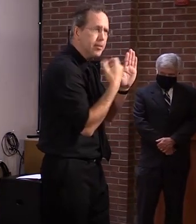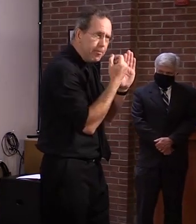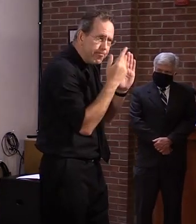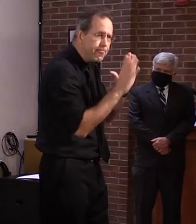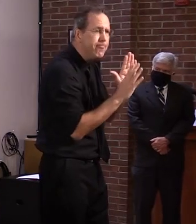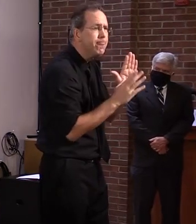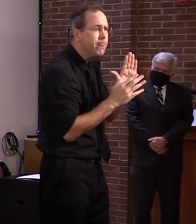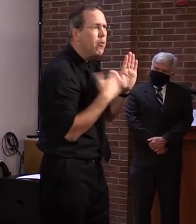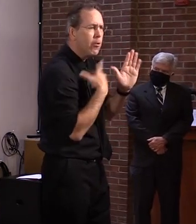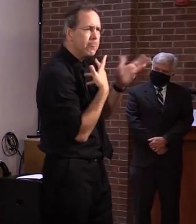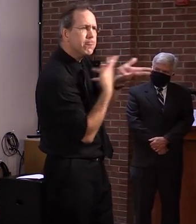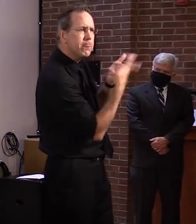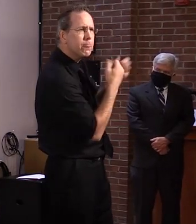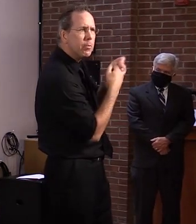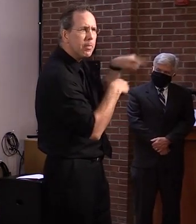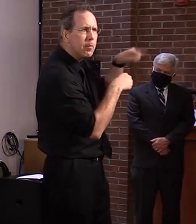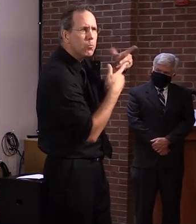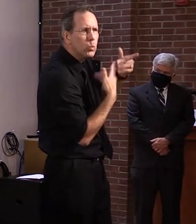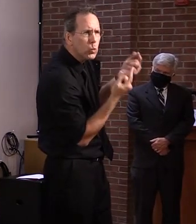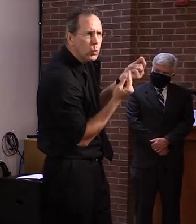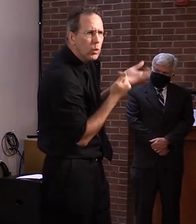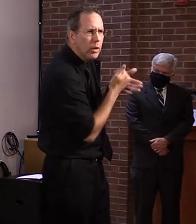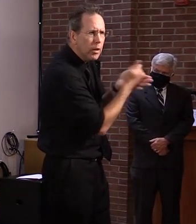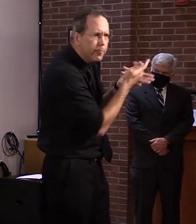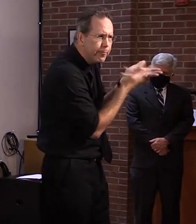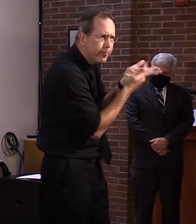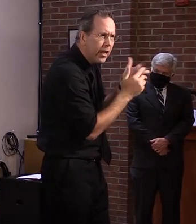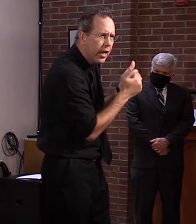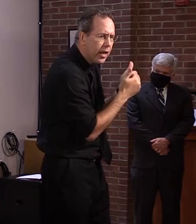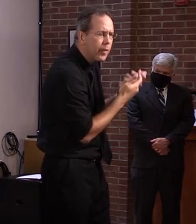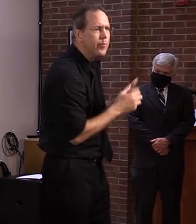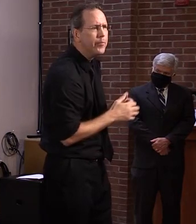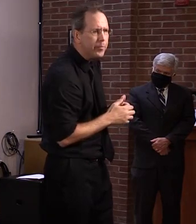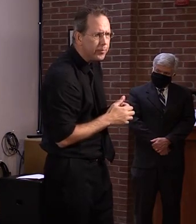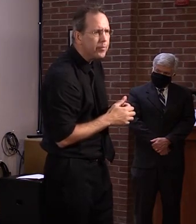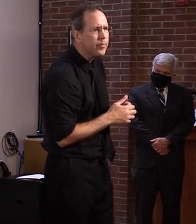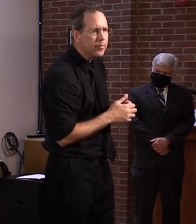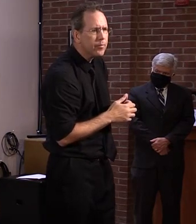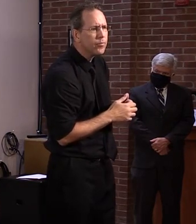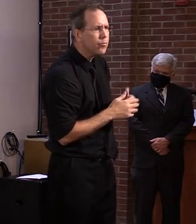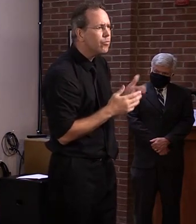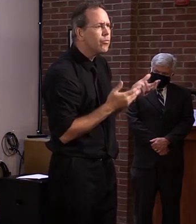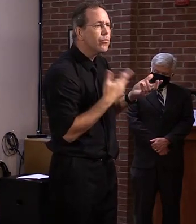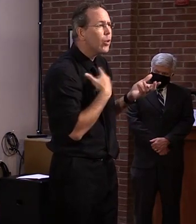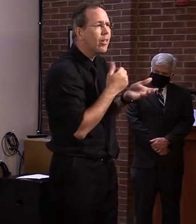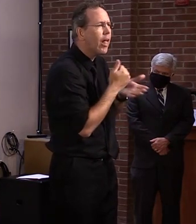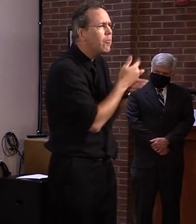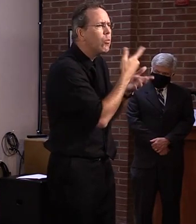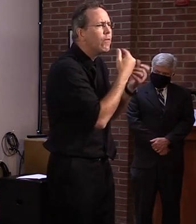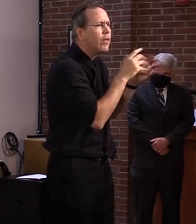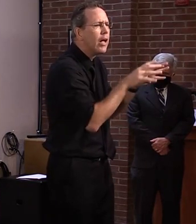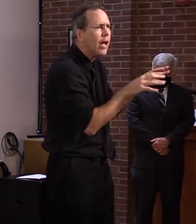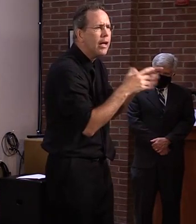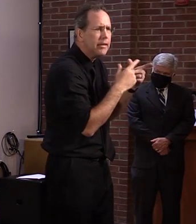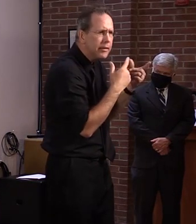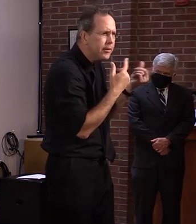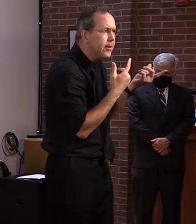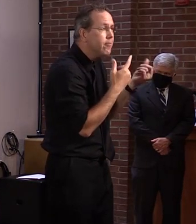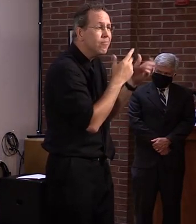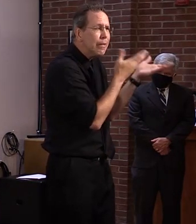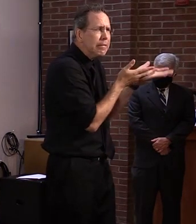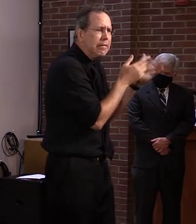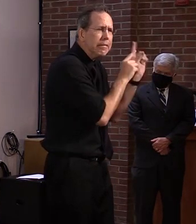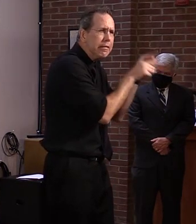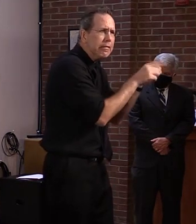work with you and ensure that we can help you do, um, what transaction you need to online. but